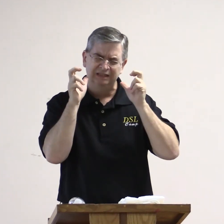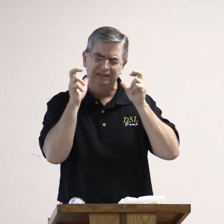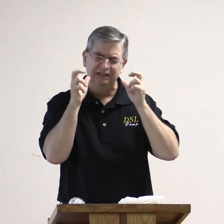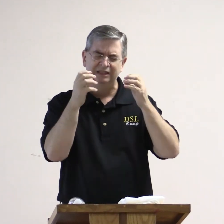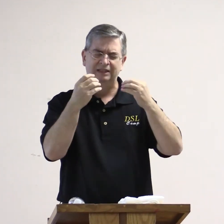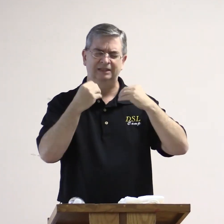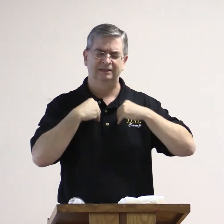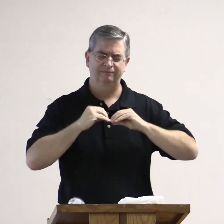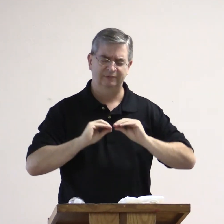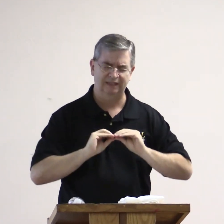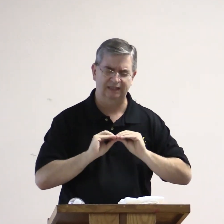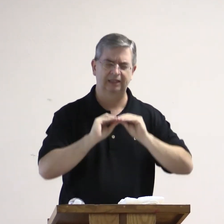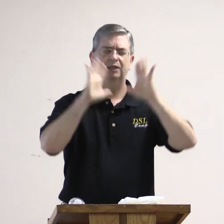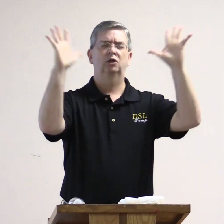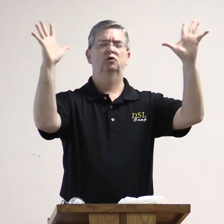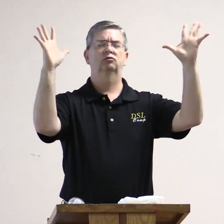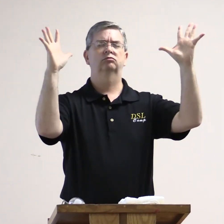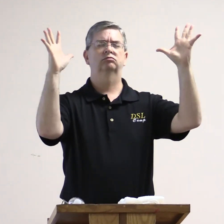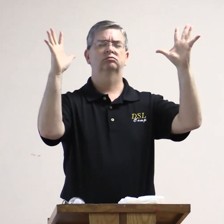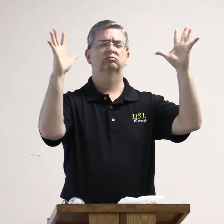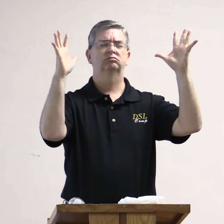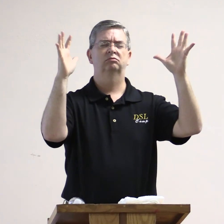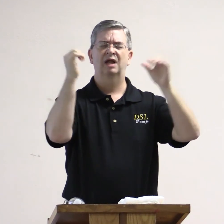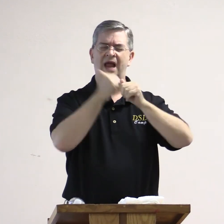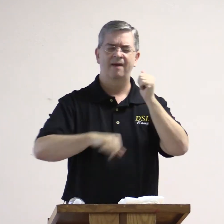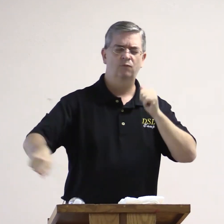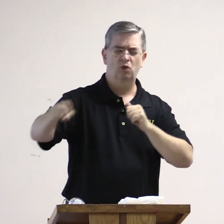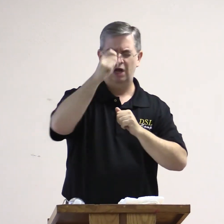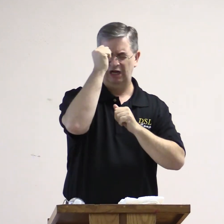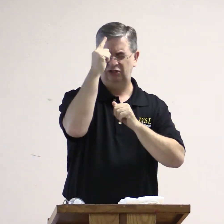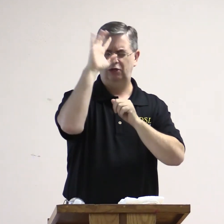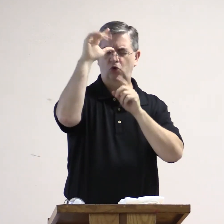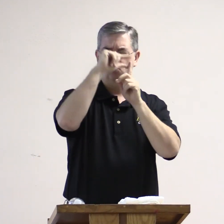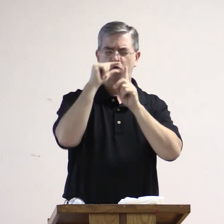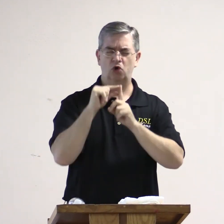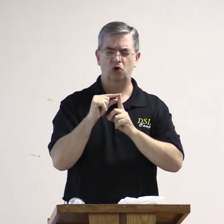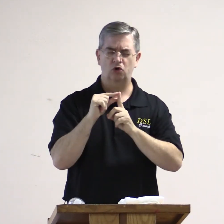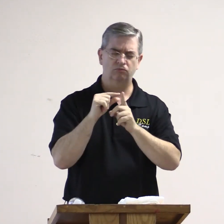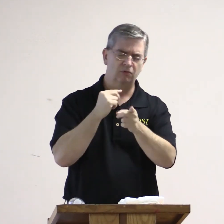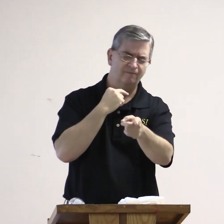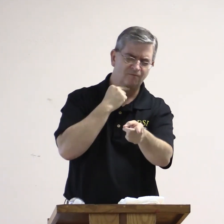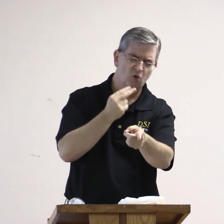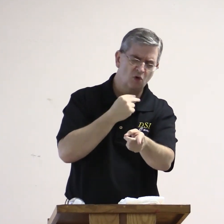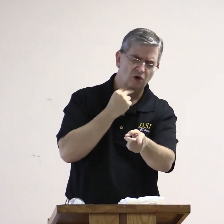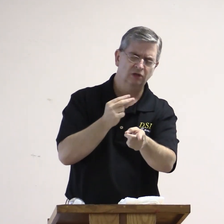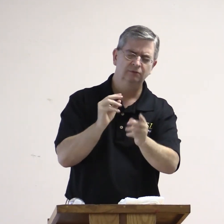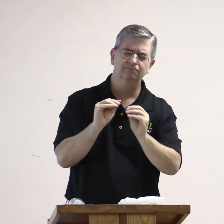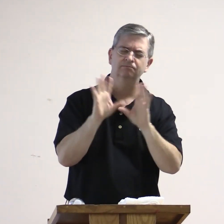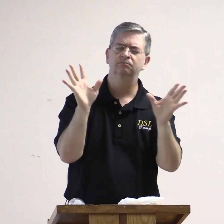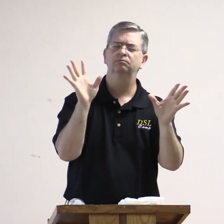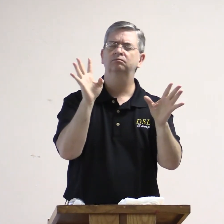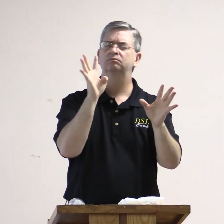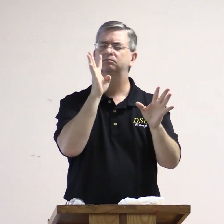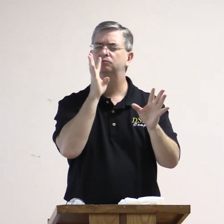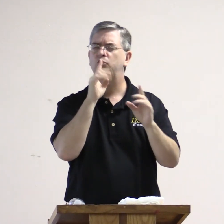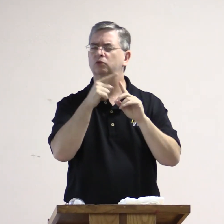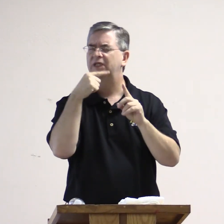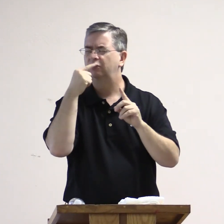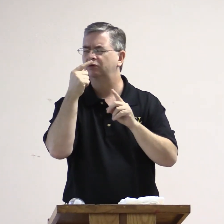Pray for these people to sit on this and understand clearly your word. And your